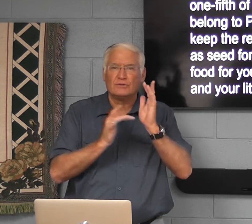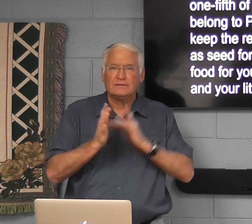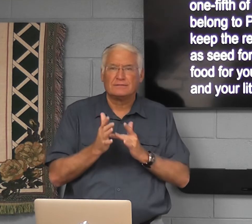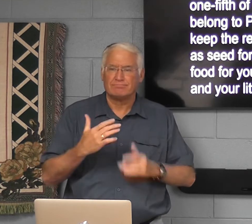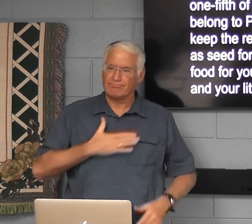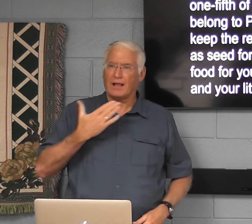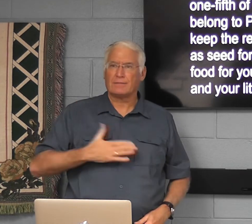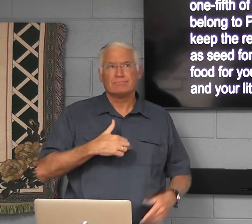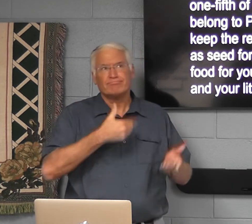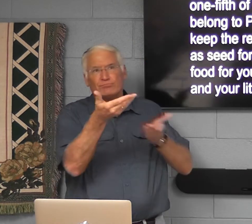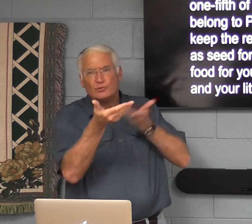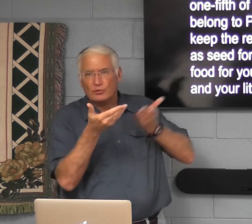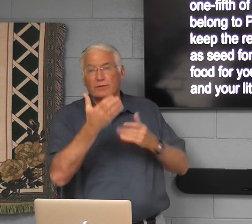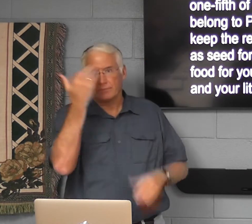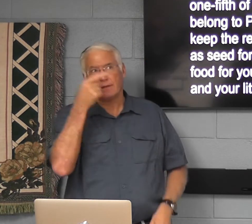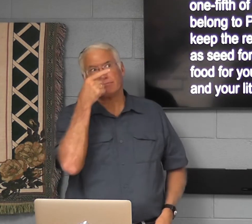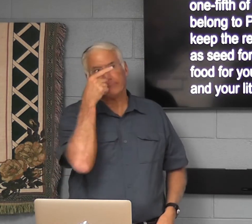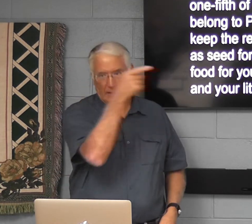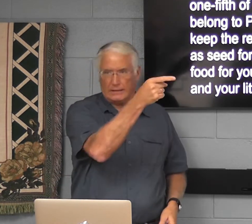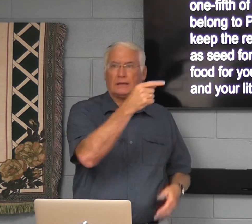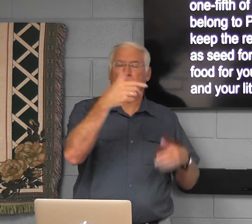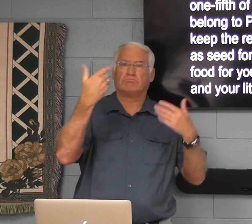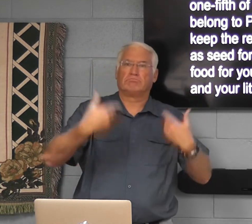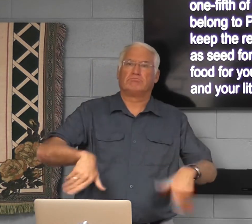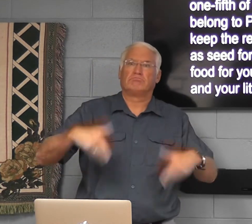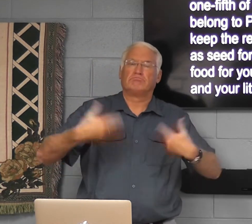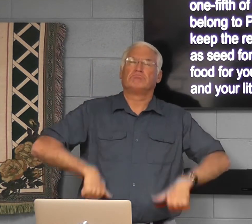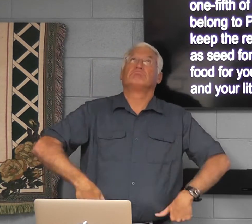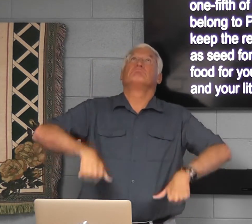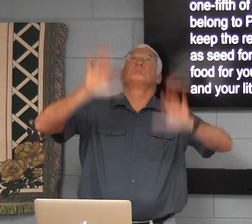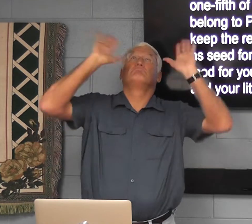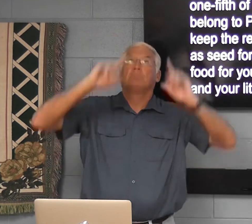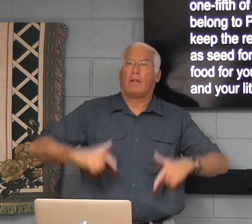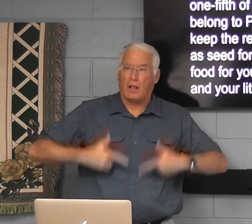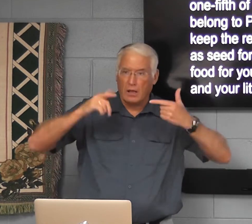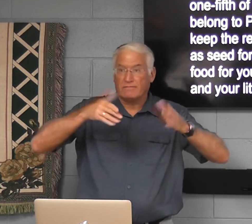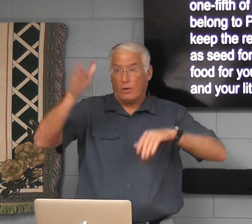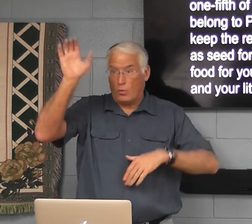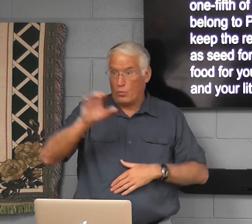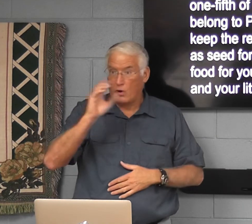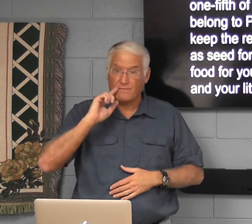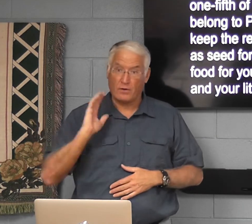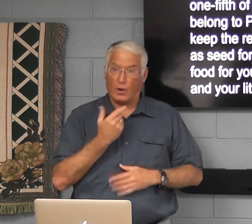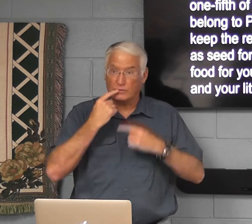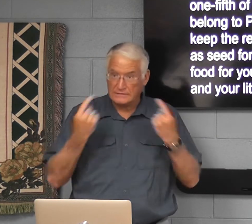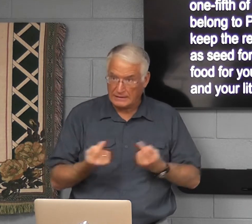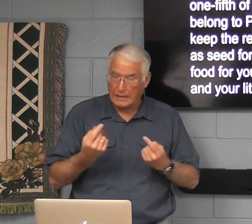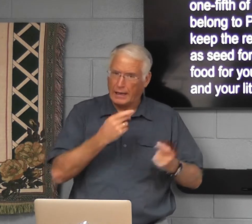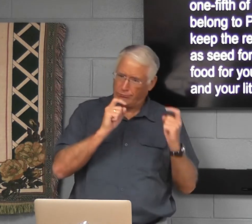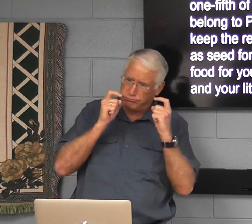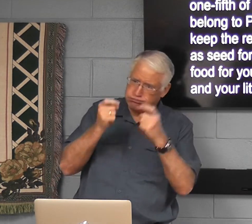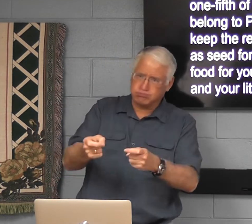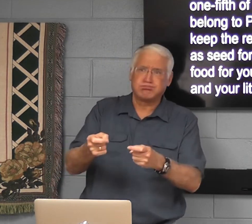we're happy to be slaves for Jesus in his service. Because he gave up his life for us on the cross.